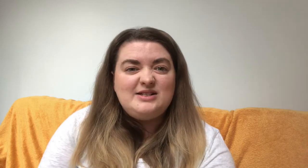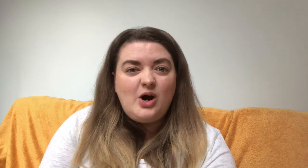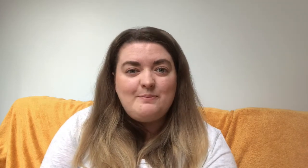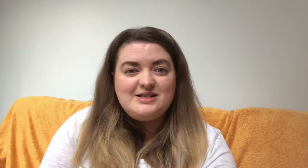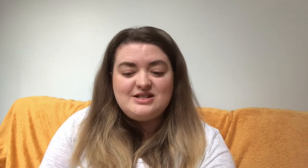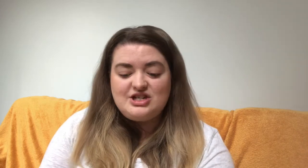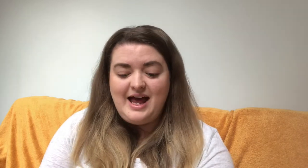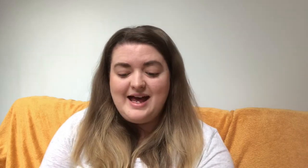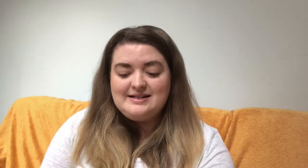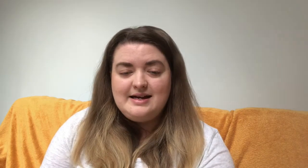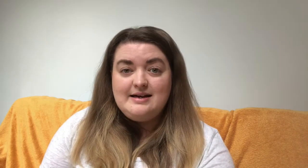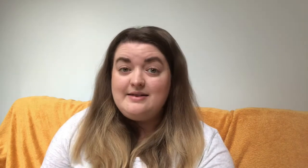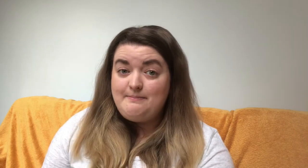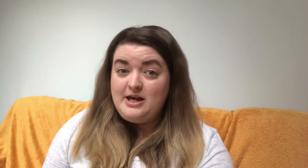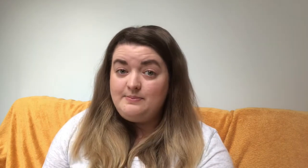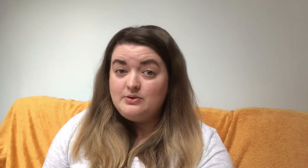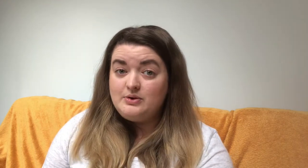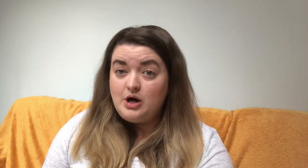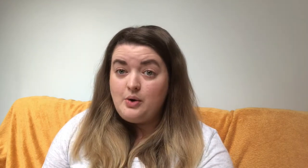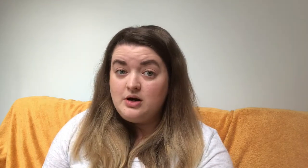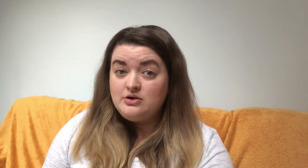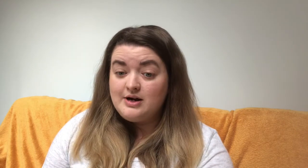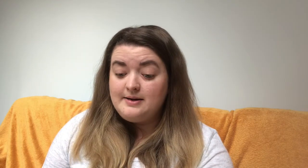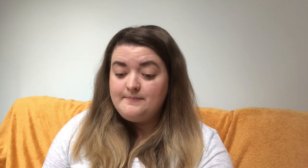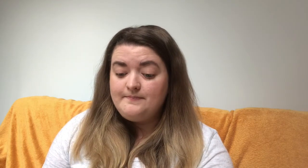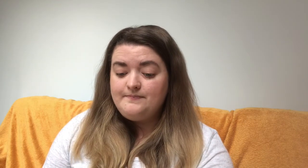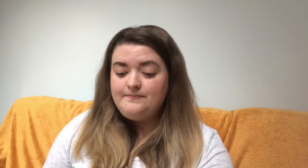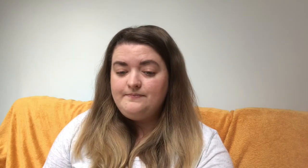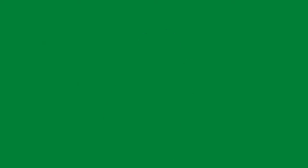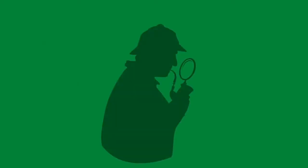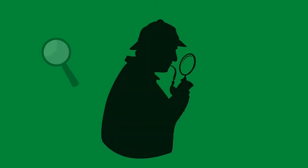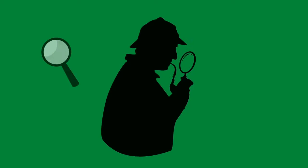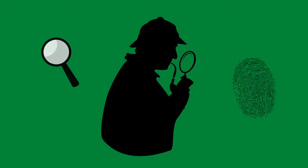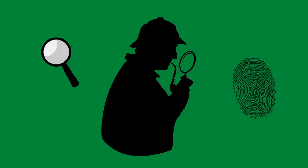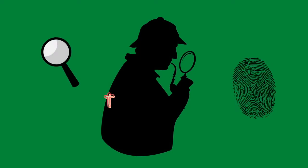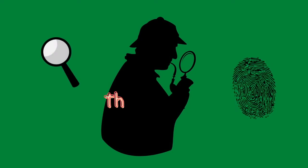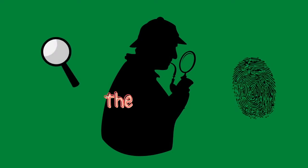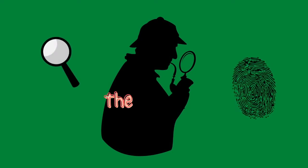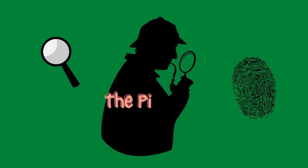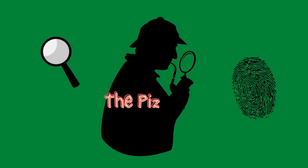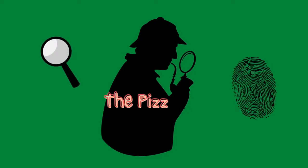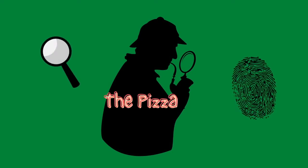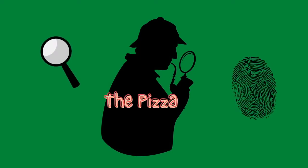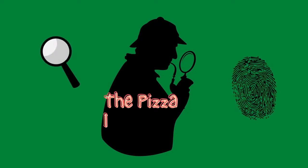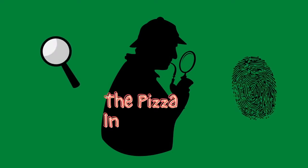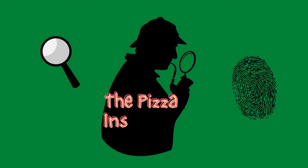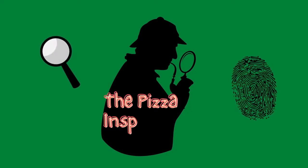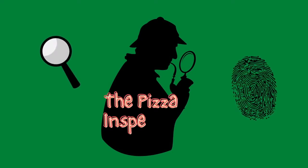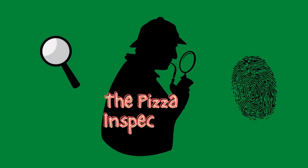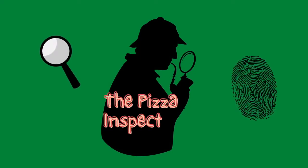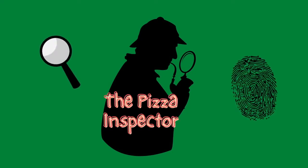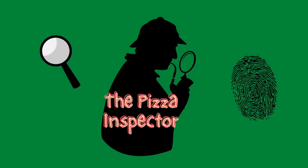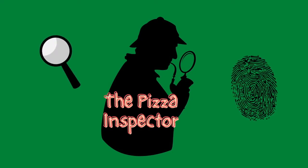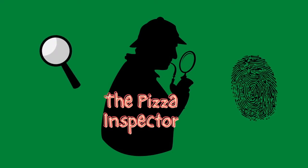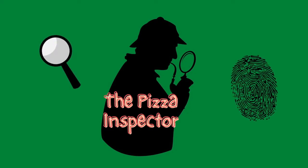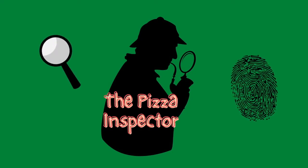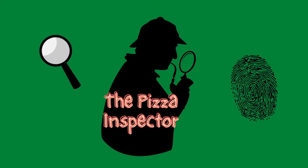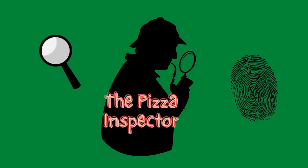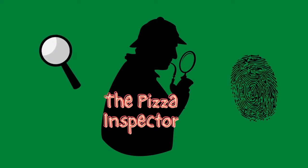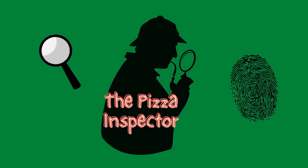topped and shared, then people will go hungry. In enters the pizza inspector, who might be